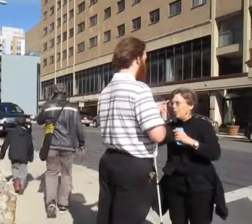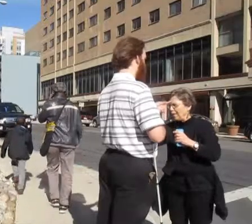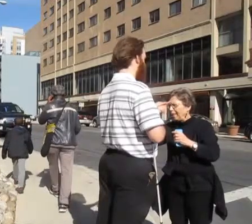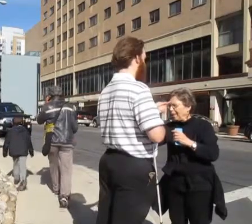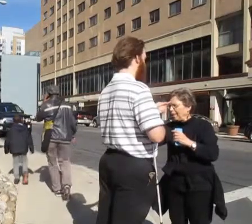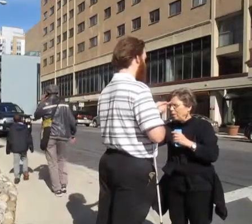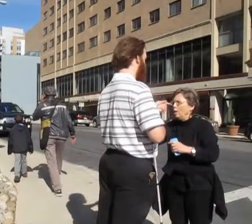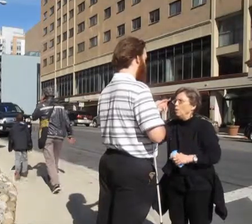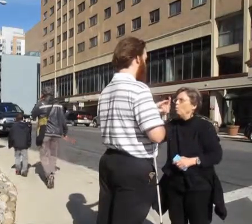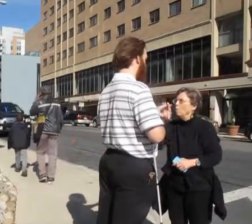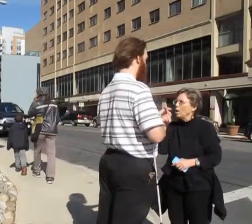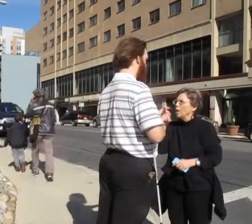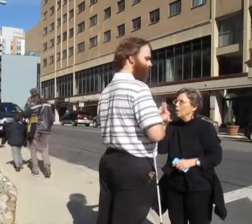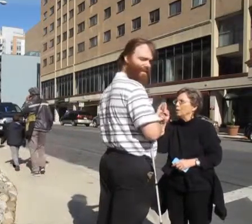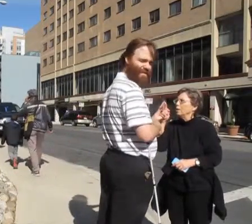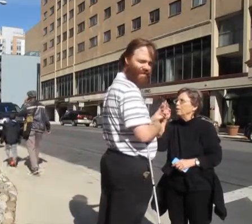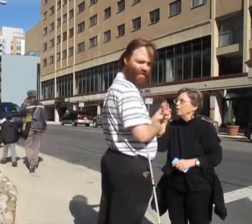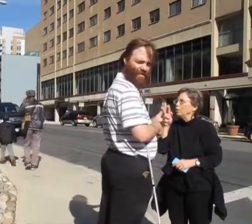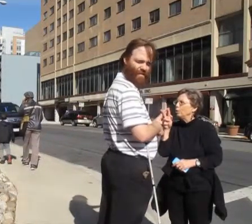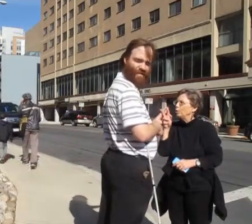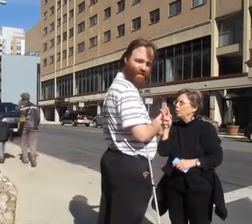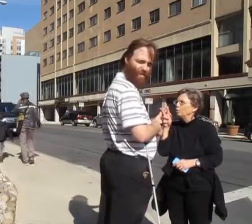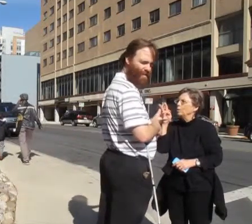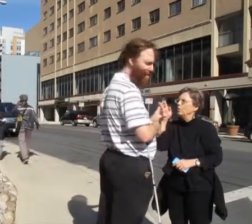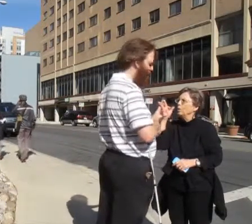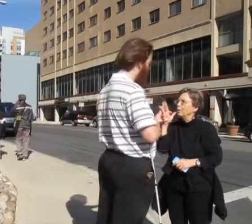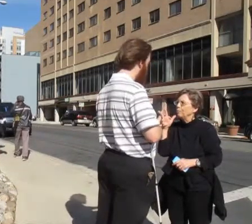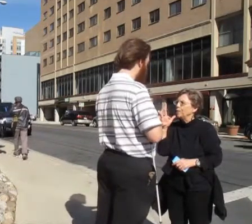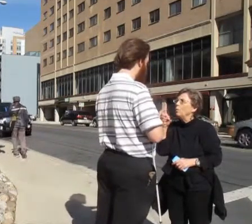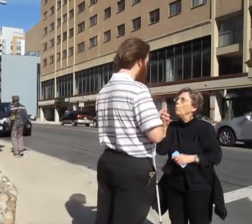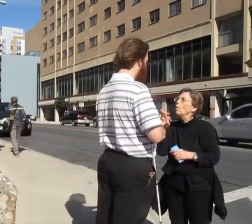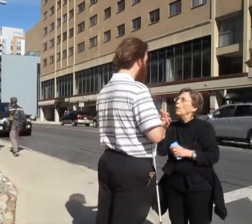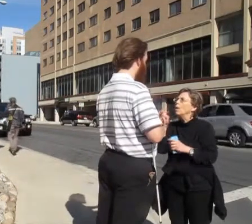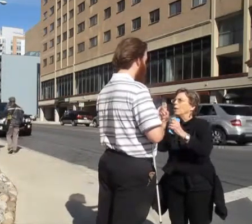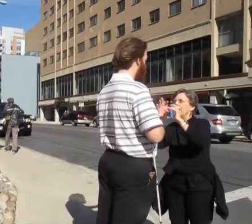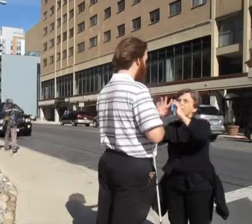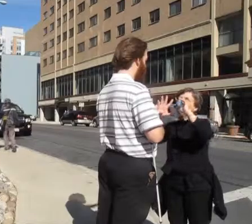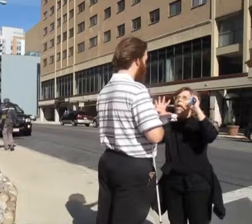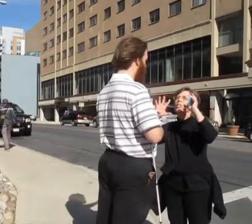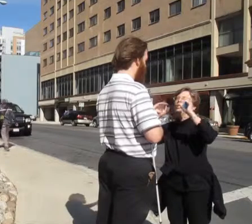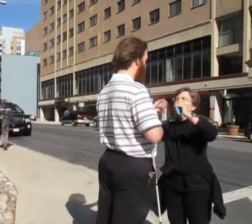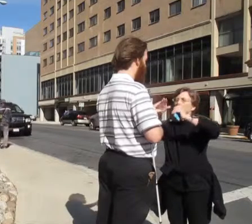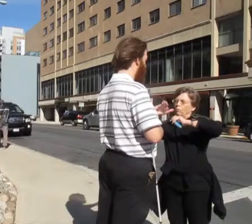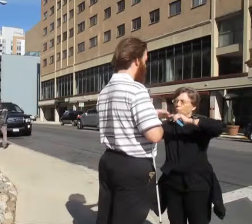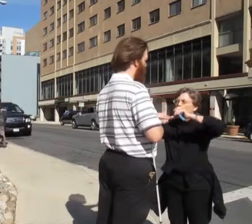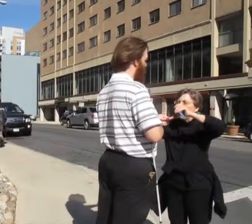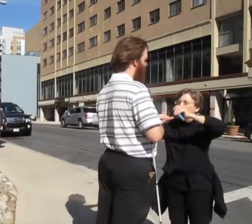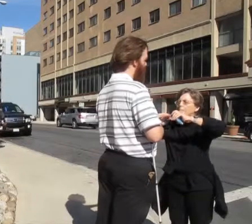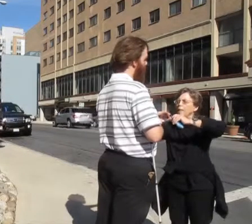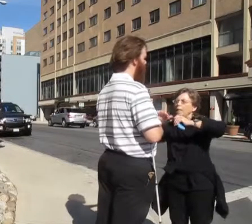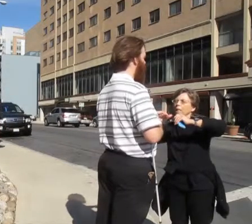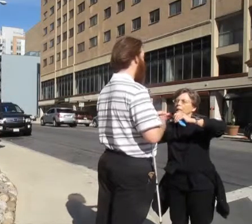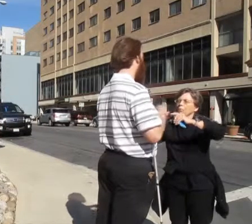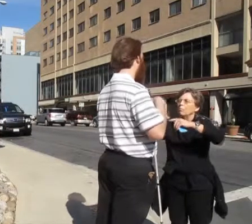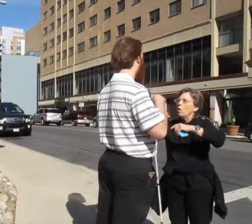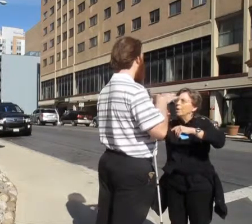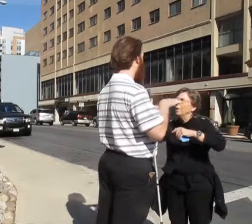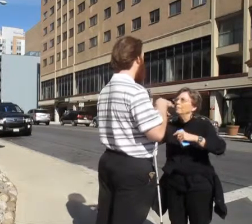thinking one, two, three, four, are you kind of imagining yourself crossing, walking? Okay. I'm